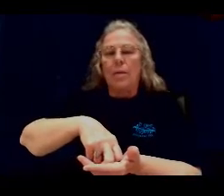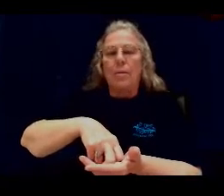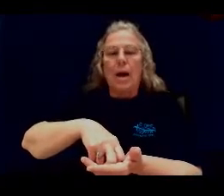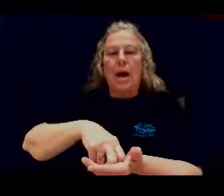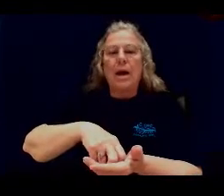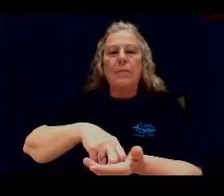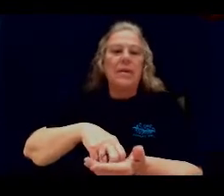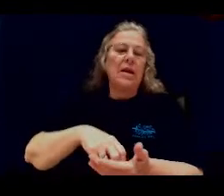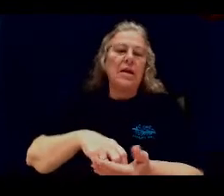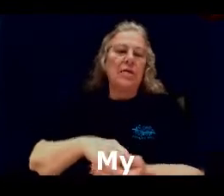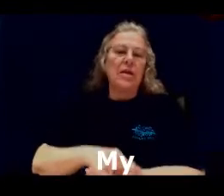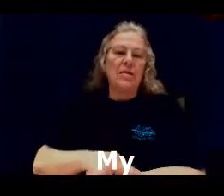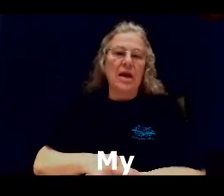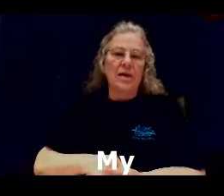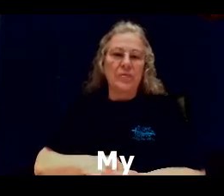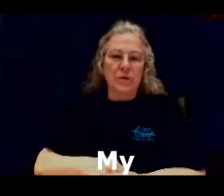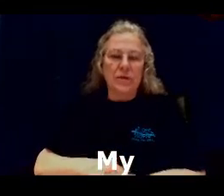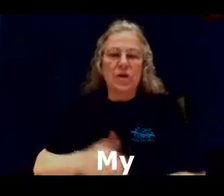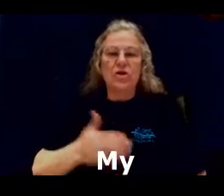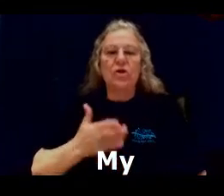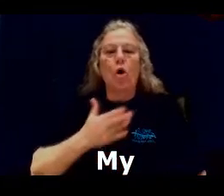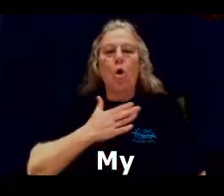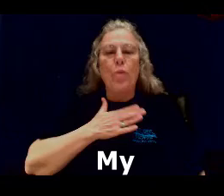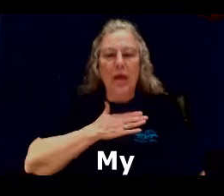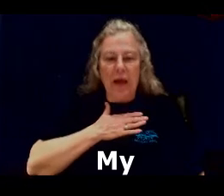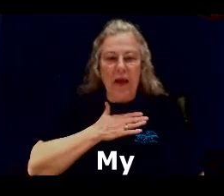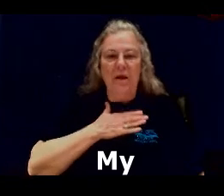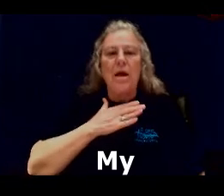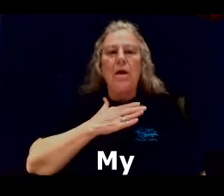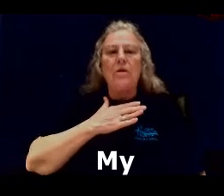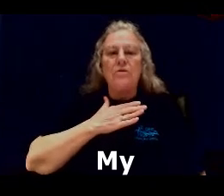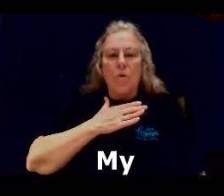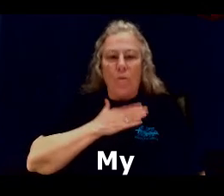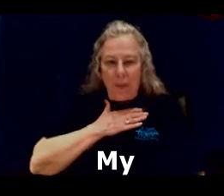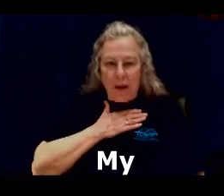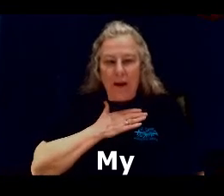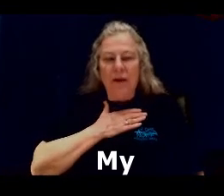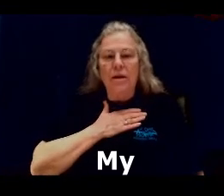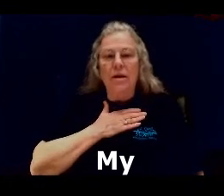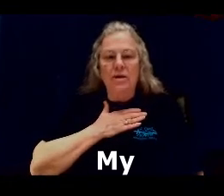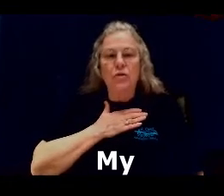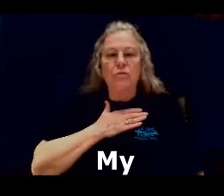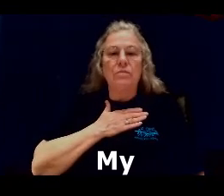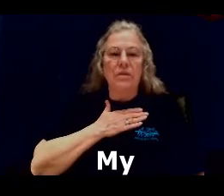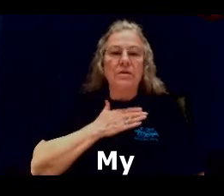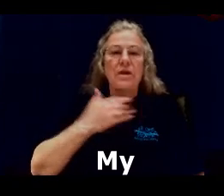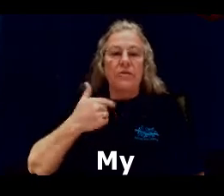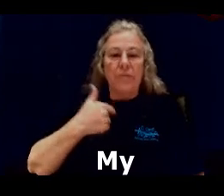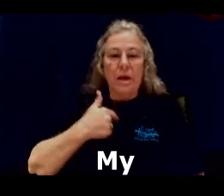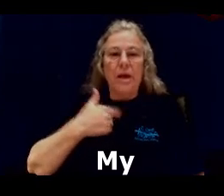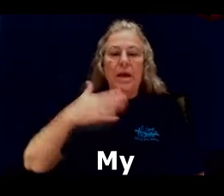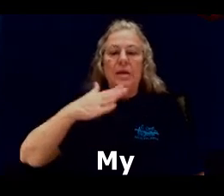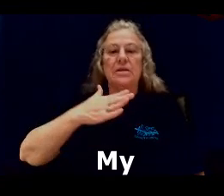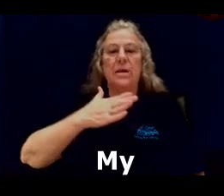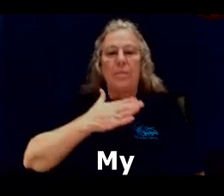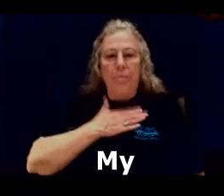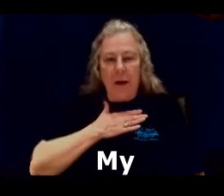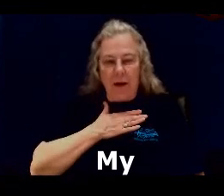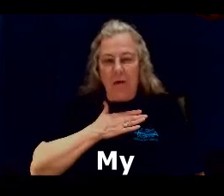My. Anything that is possession, open hand. So, mine is, instead of me, it's my,